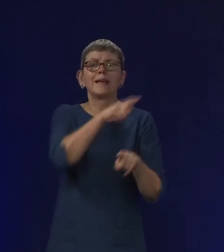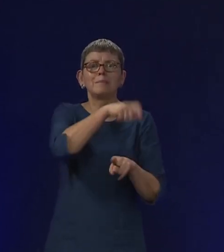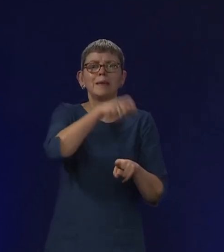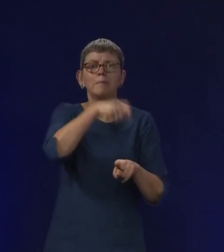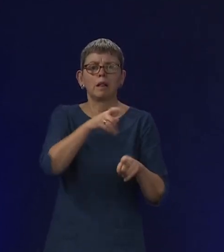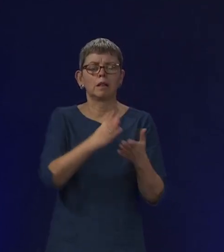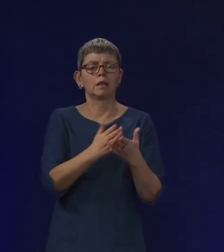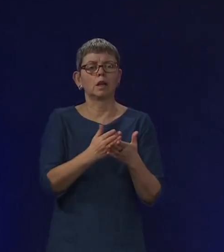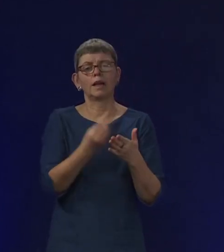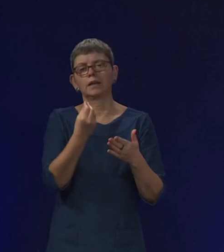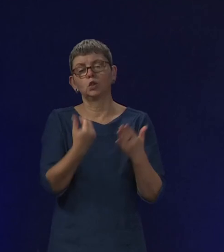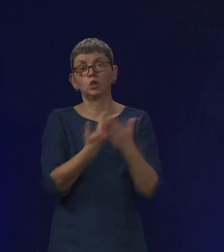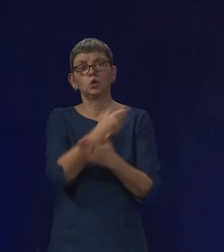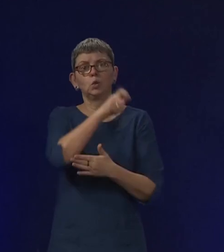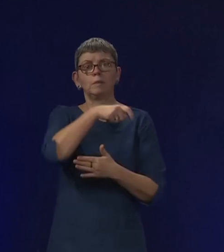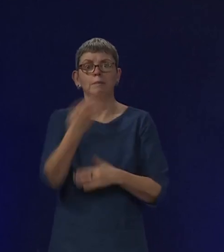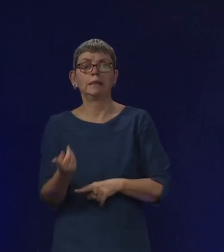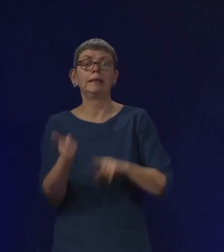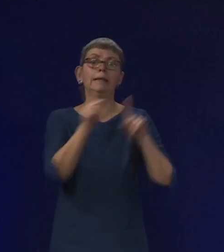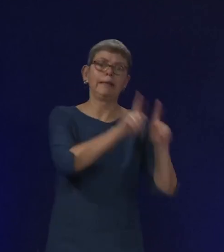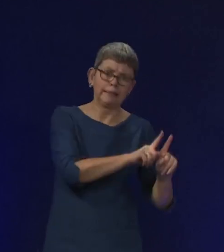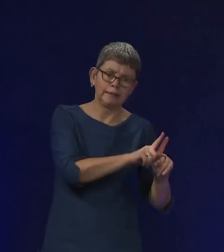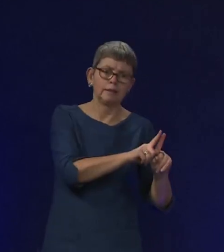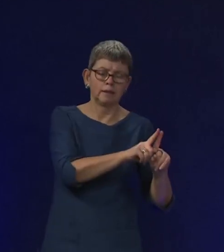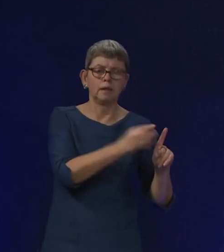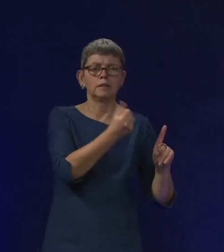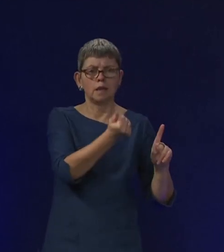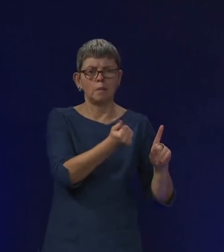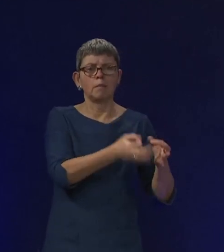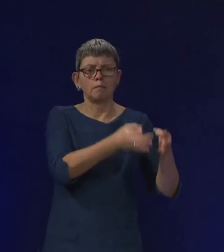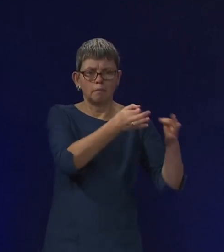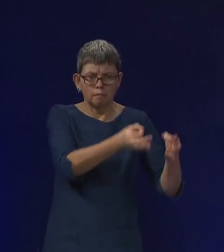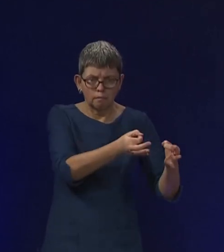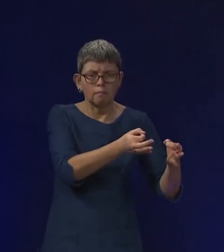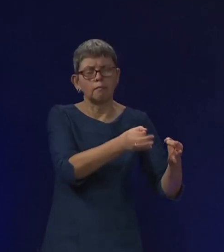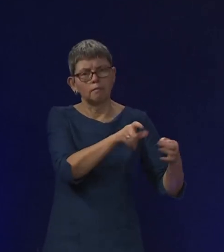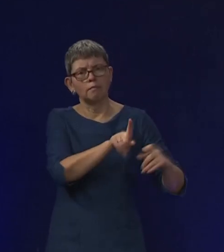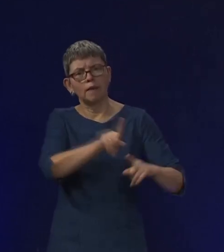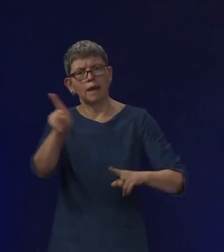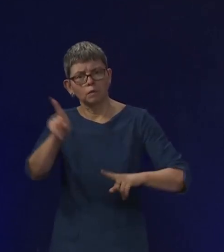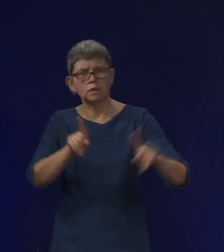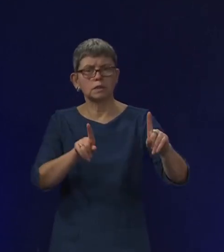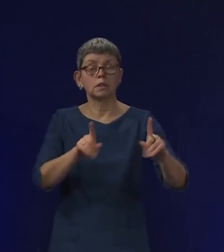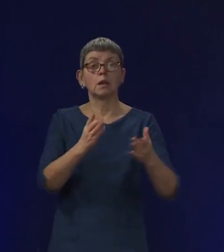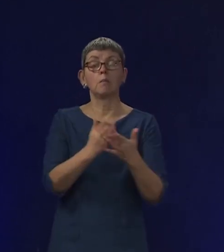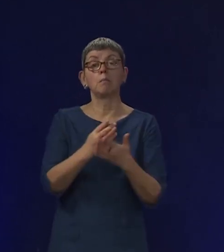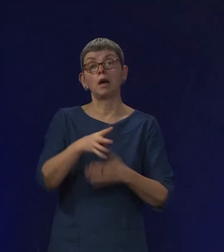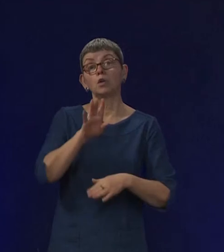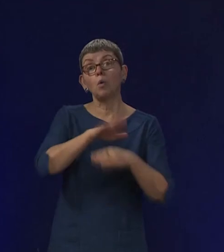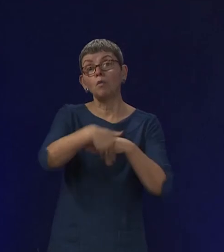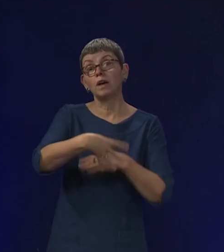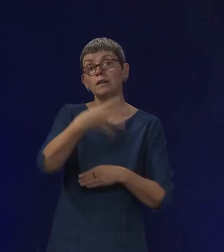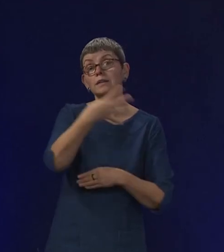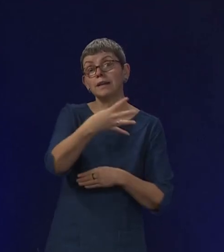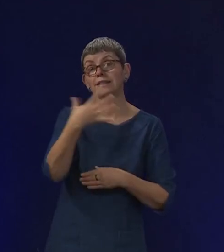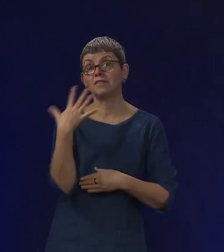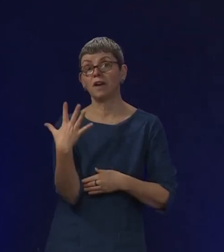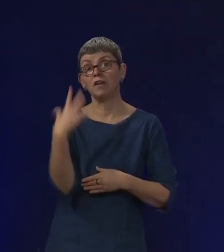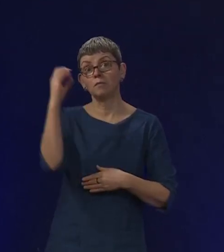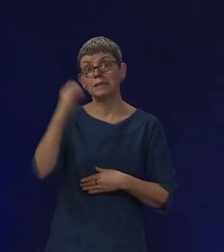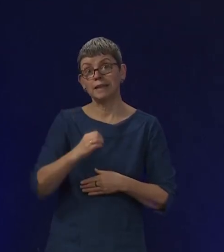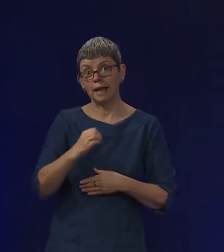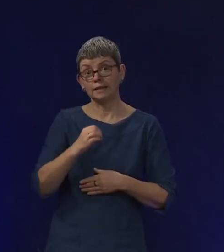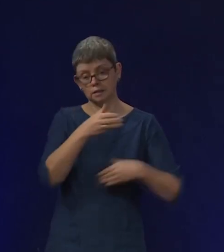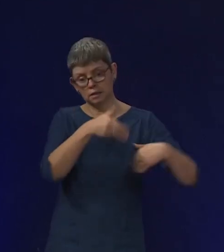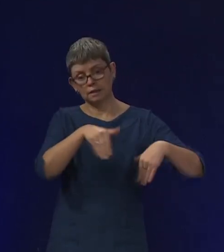system and being discharged, and the vast majority, over 95%, being discharged, actually, on time. So we have